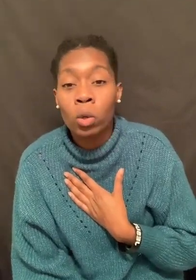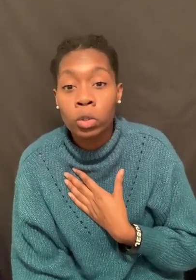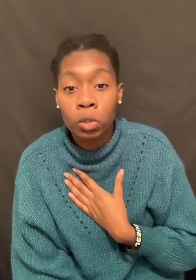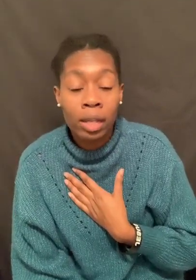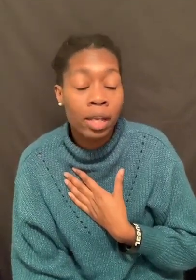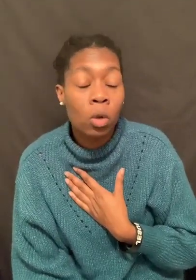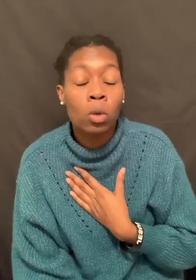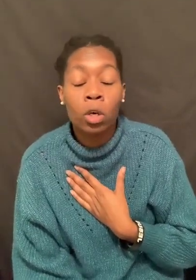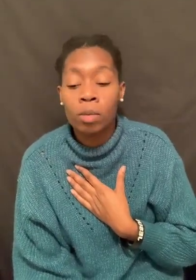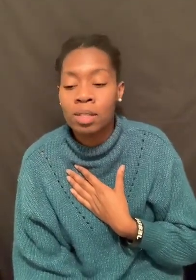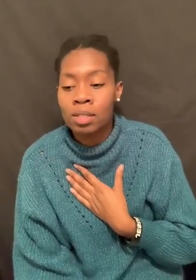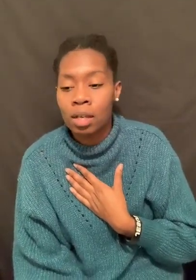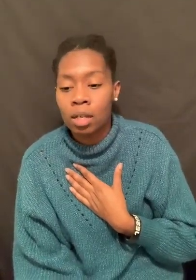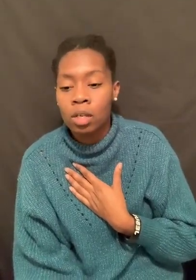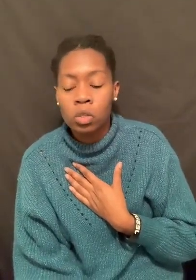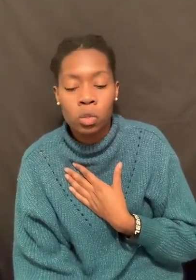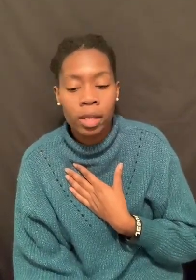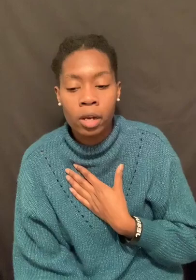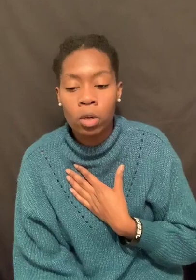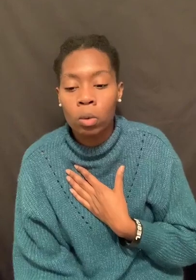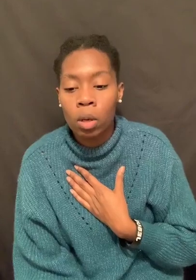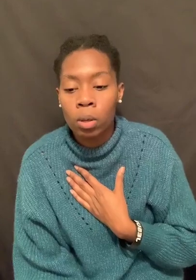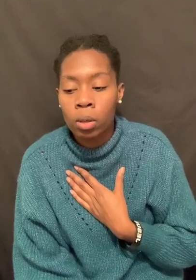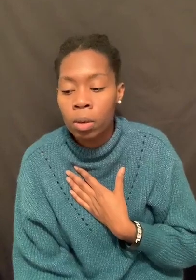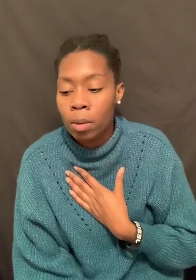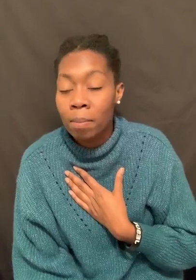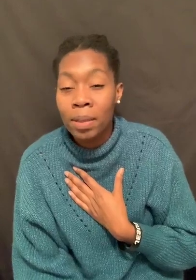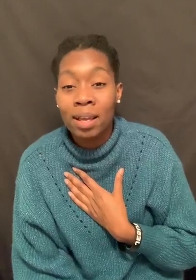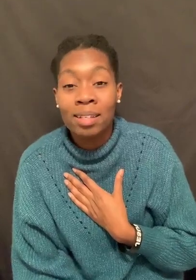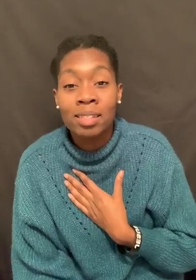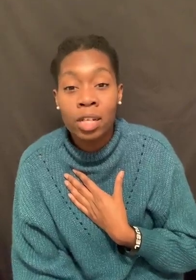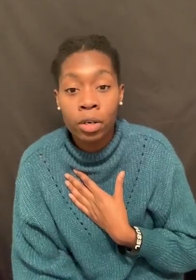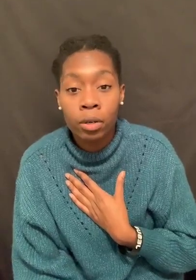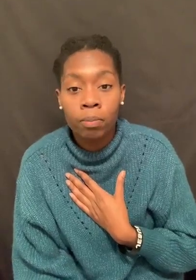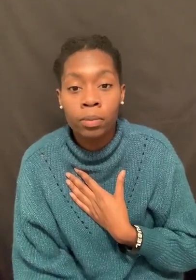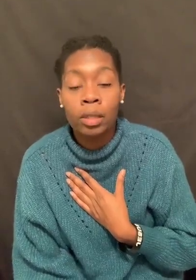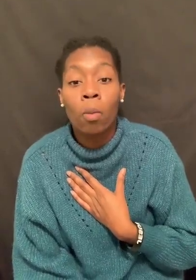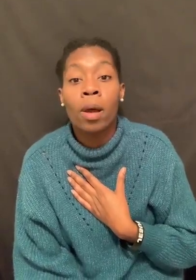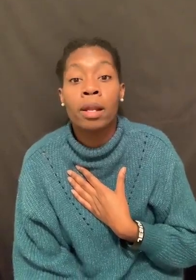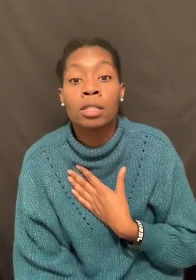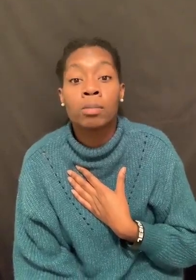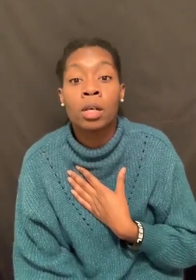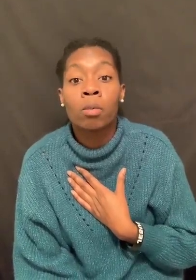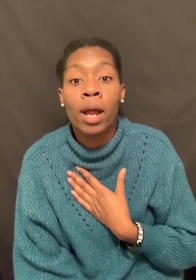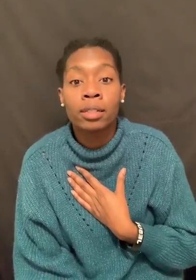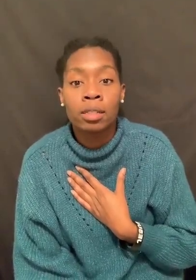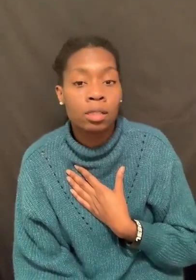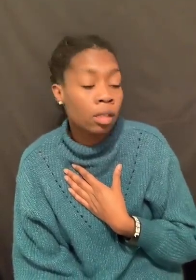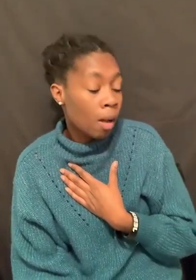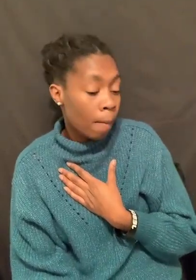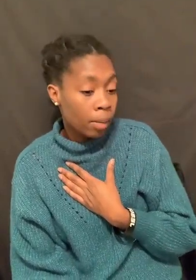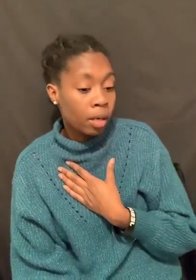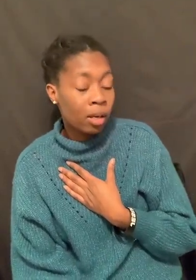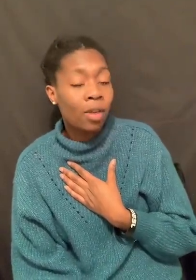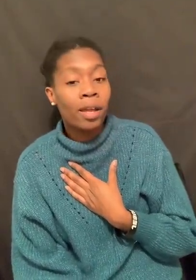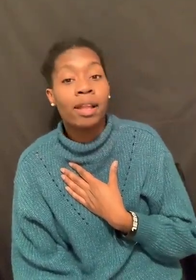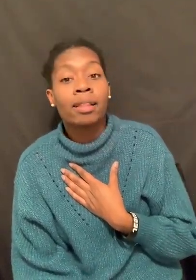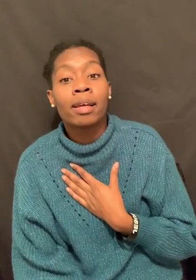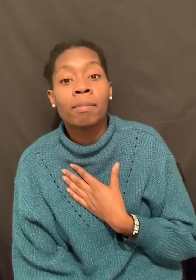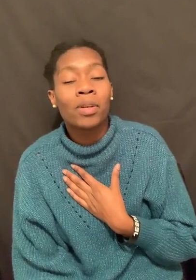no longer be sick. So they can no longer be a sinner. They want it to become righteous. But on the other hand, them,